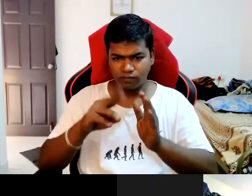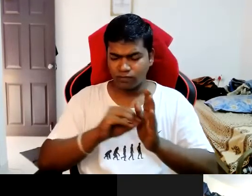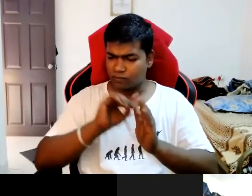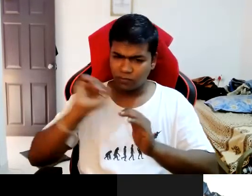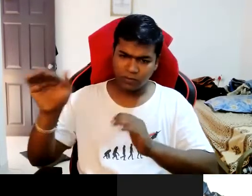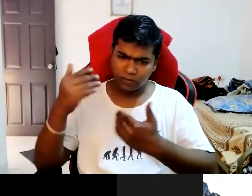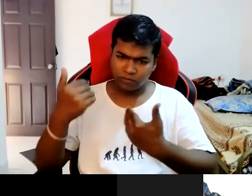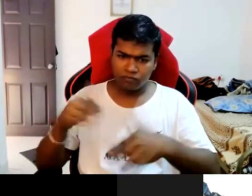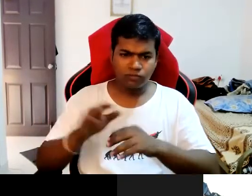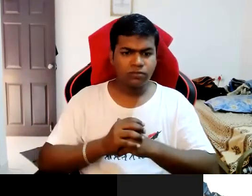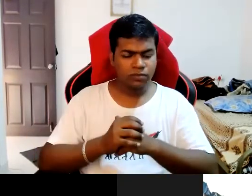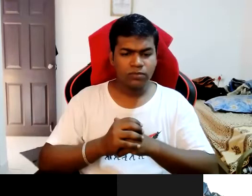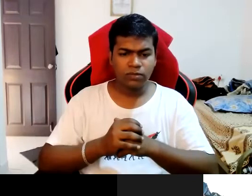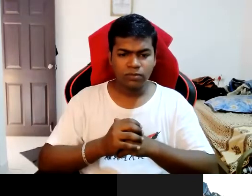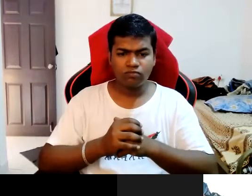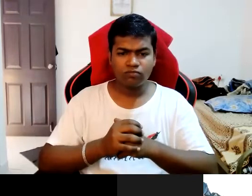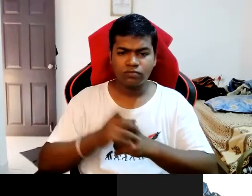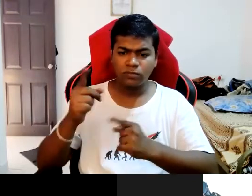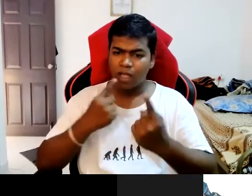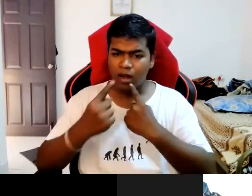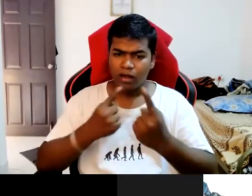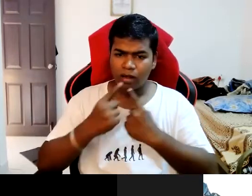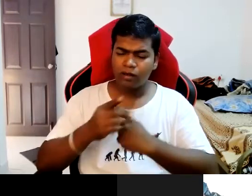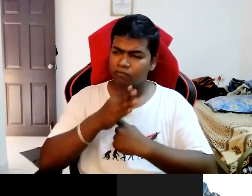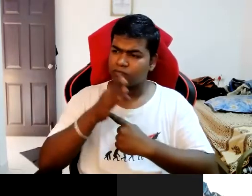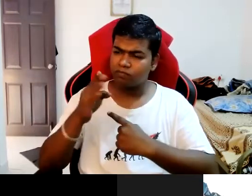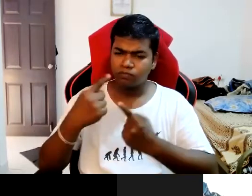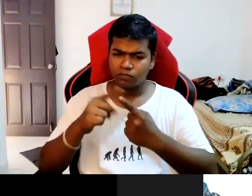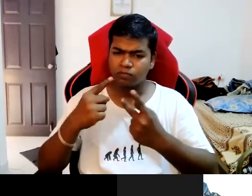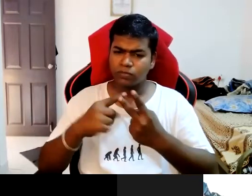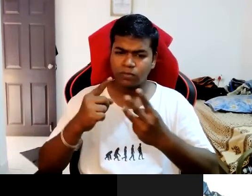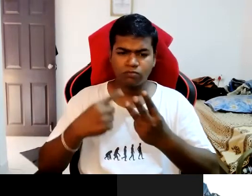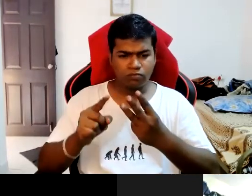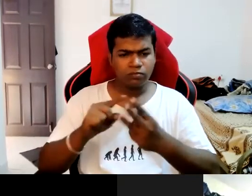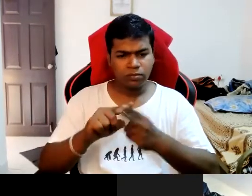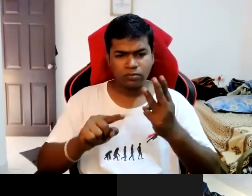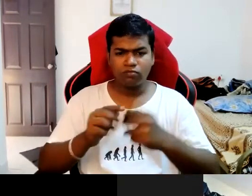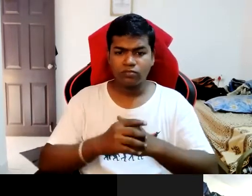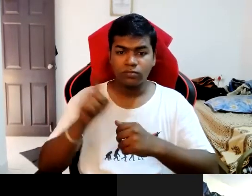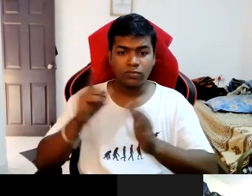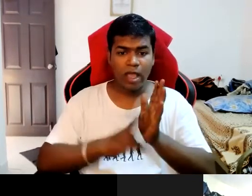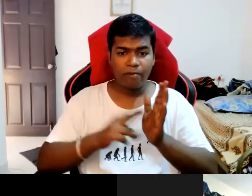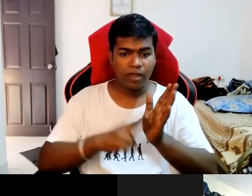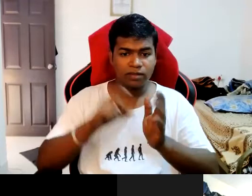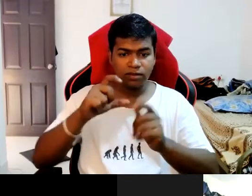I attended couple of interviews also. Then I was selected in one MNC.